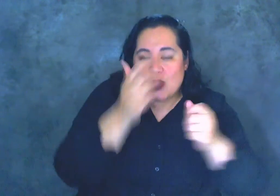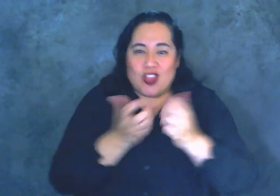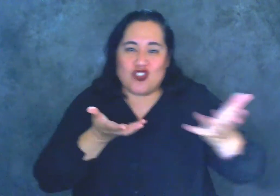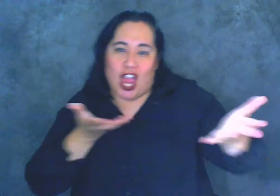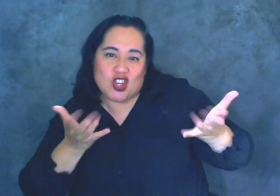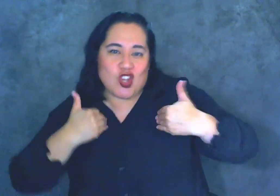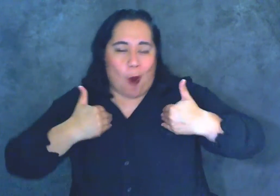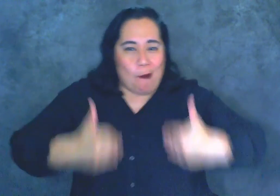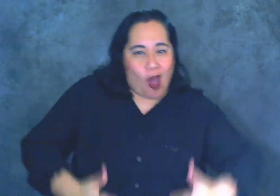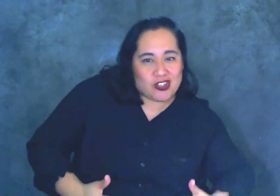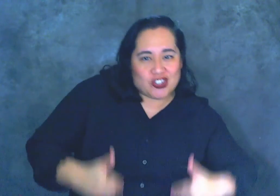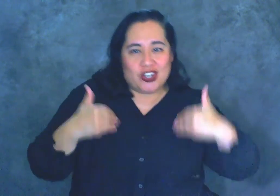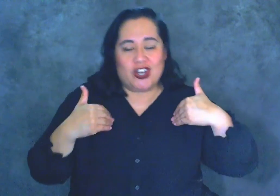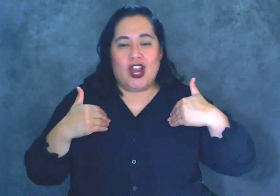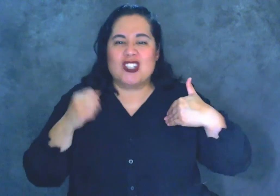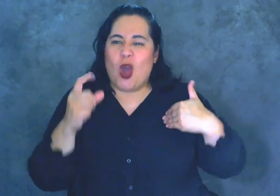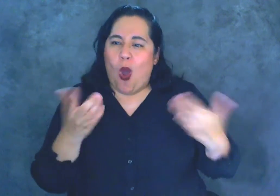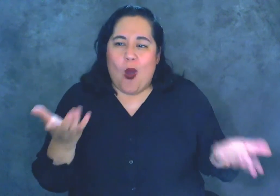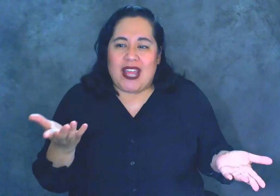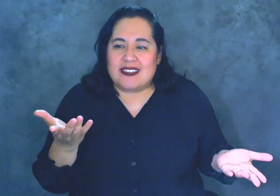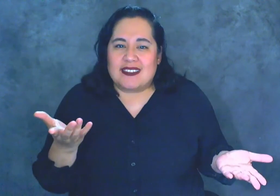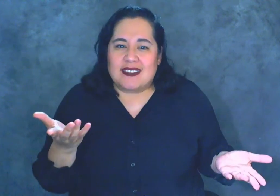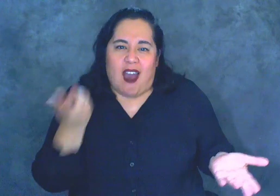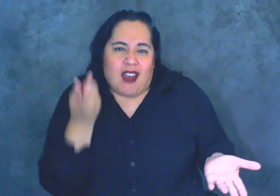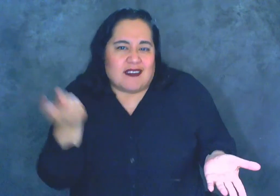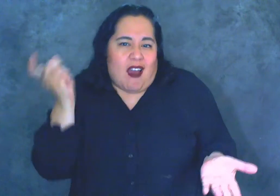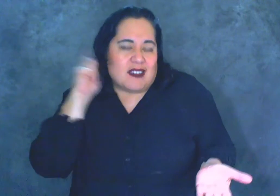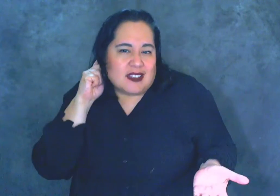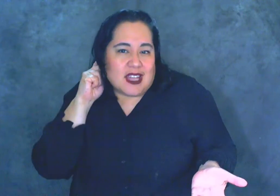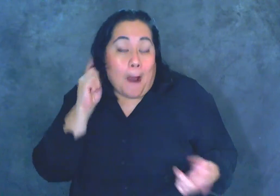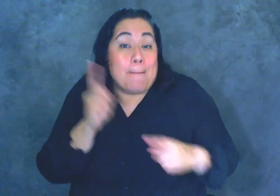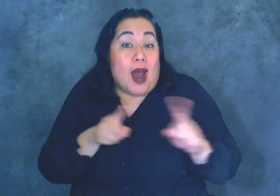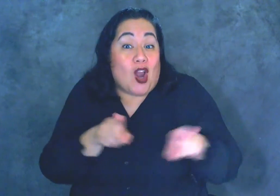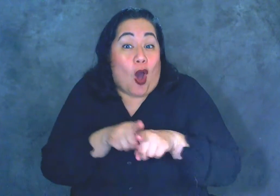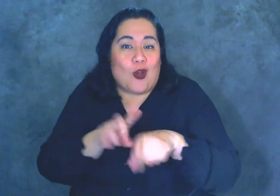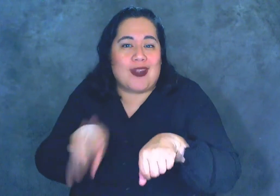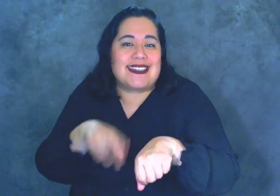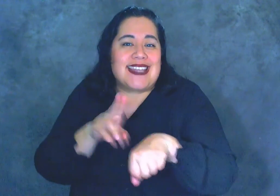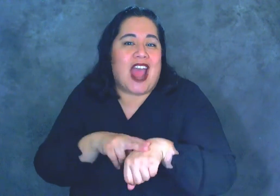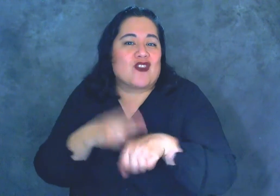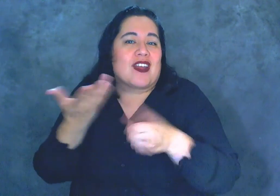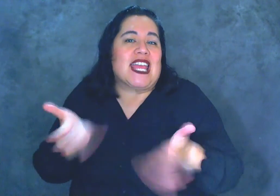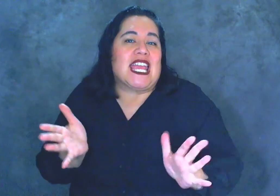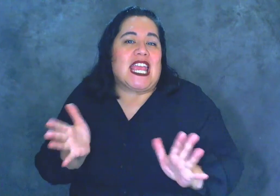posture. And so it's just unconsciously, unconsciously, but also naturally being expressed.